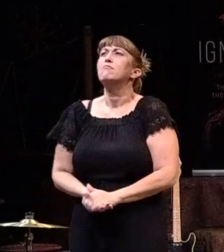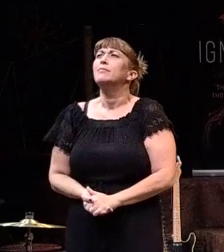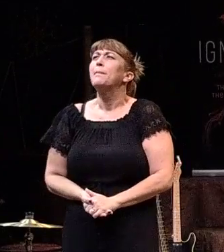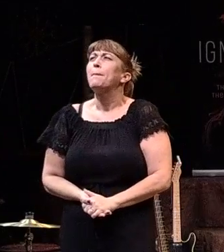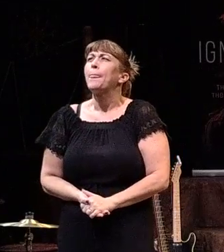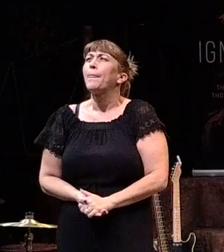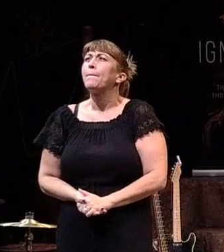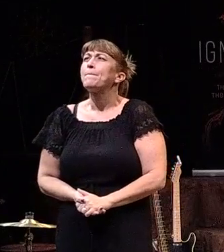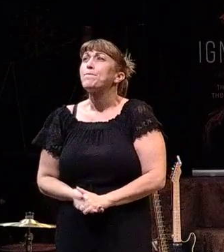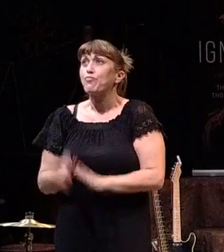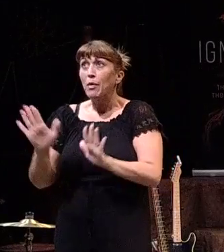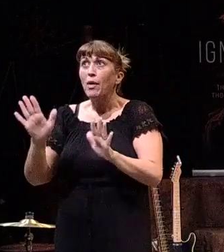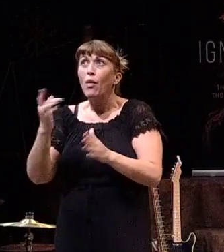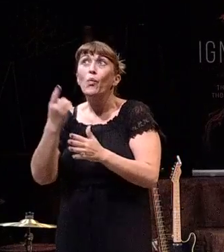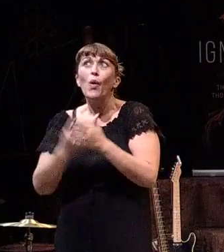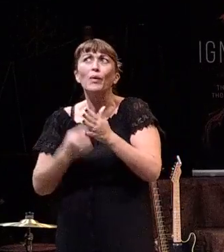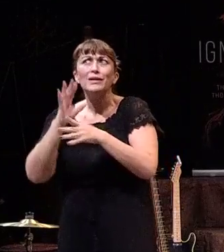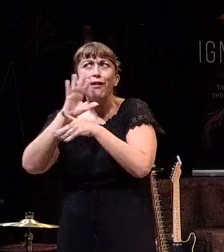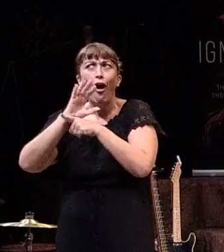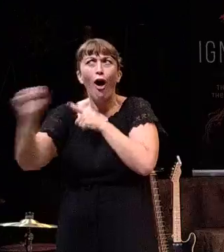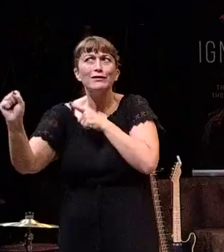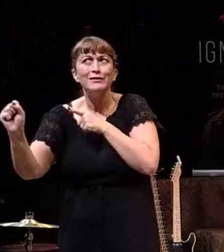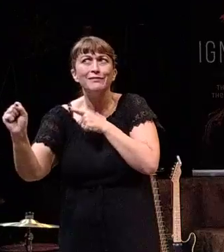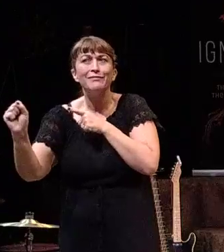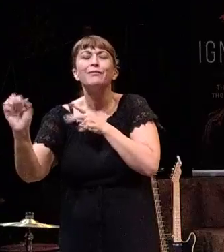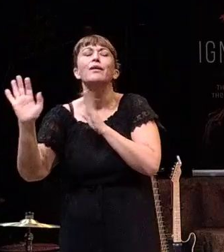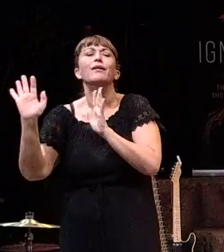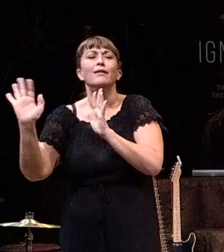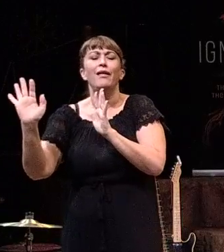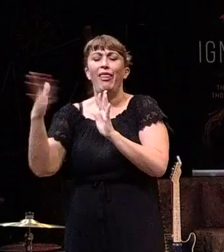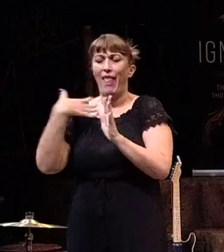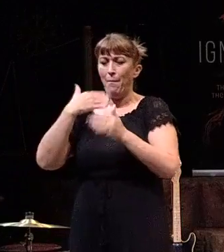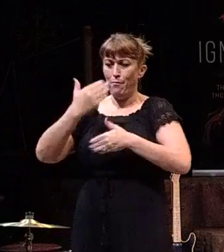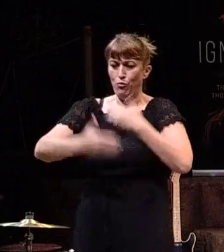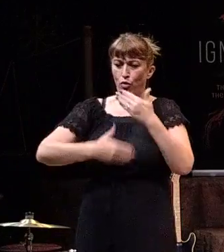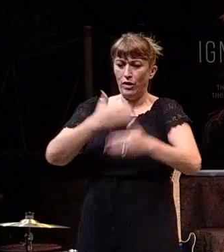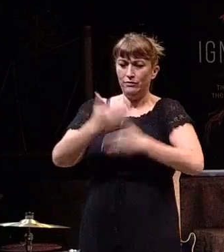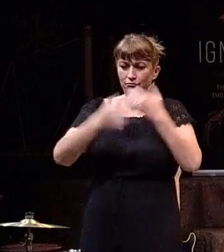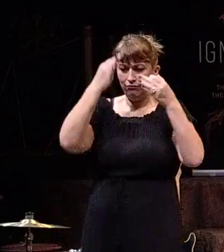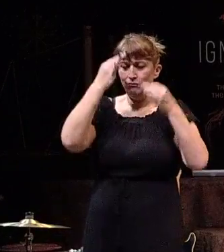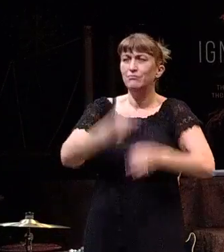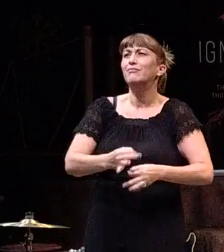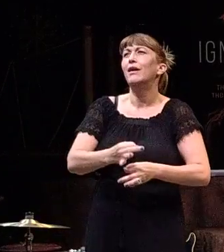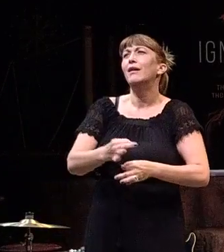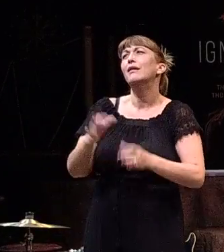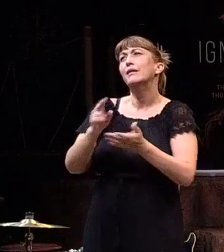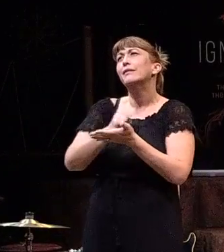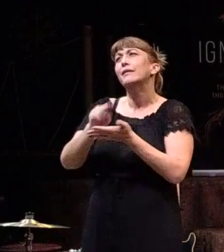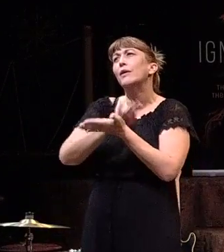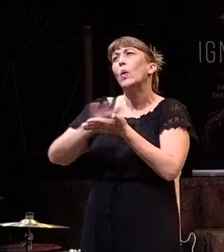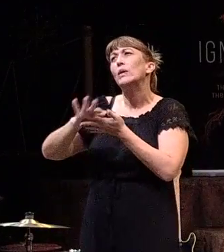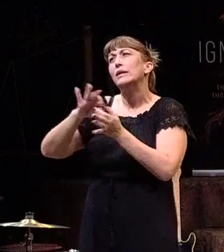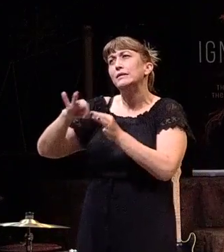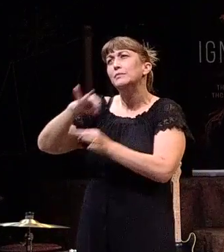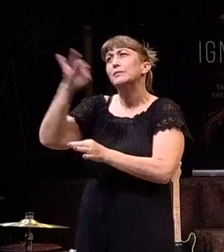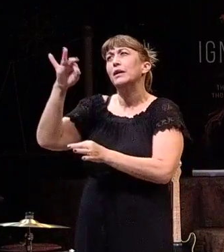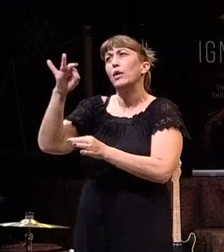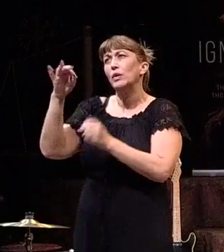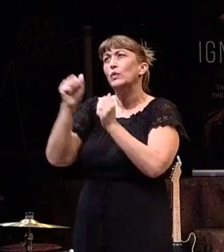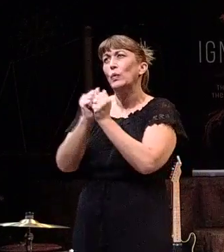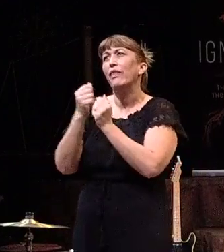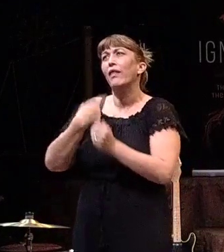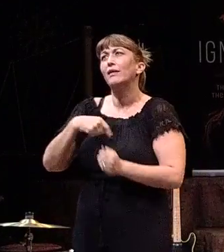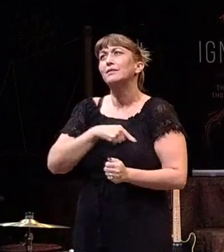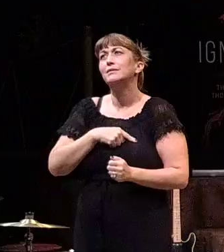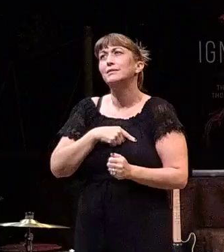But what was awesome was that in the process to make that decision, the Spirit was with us the entire time. And there were just these little